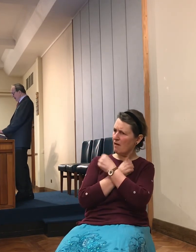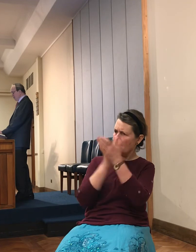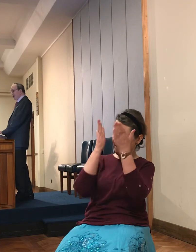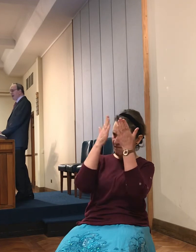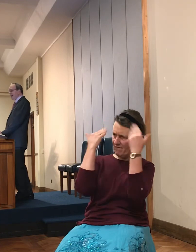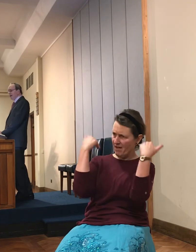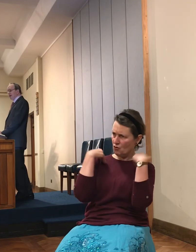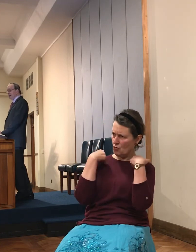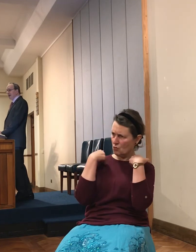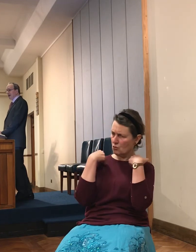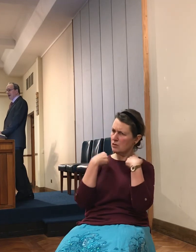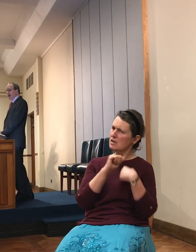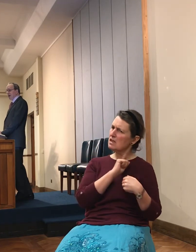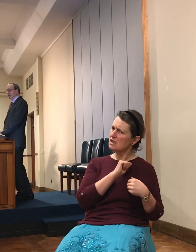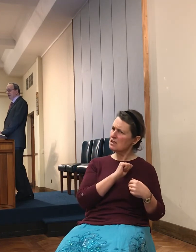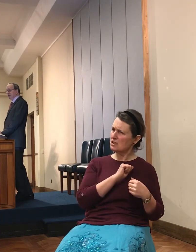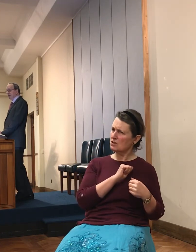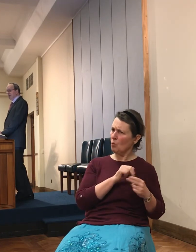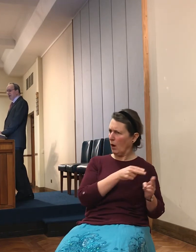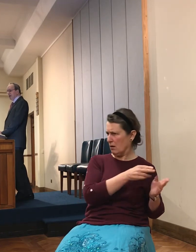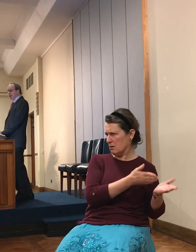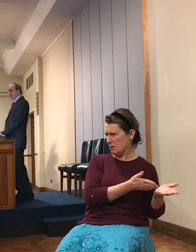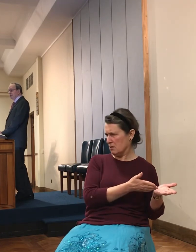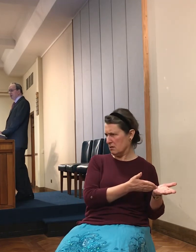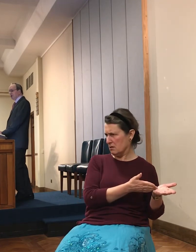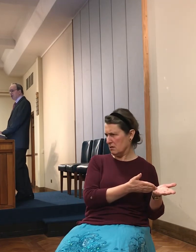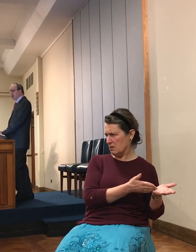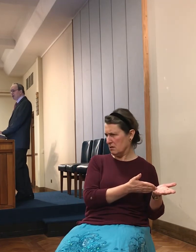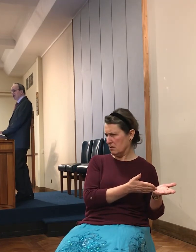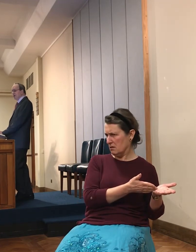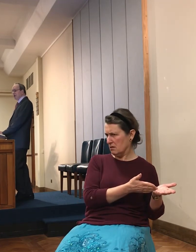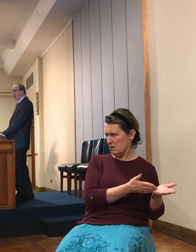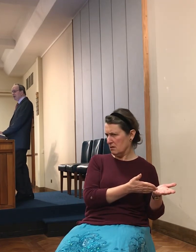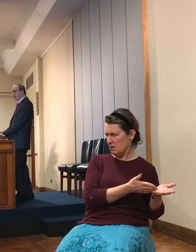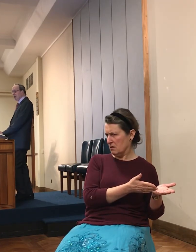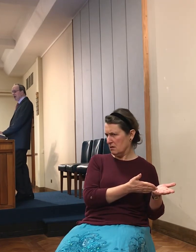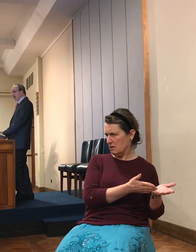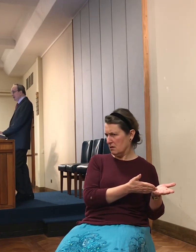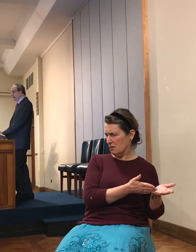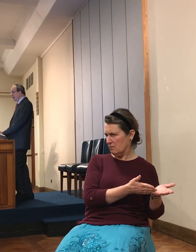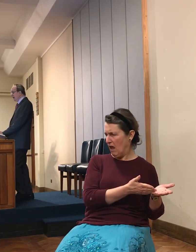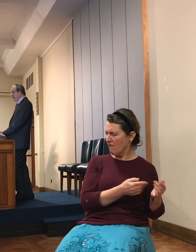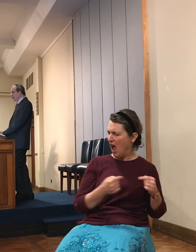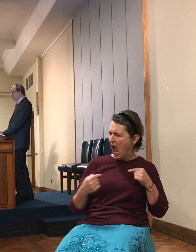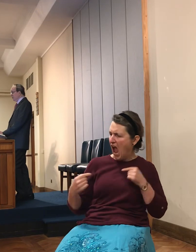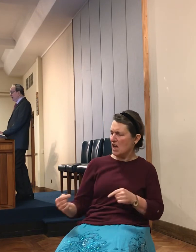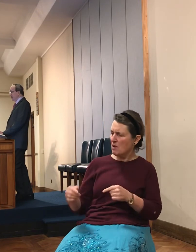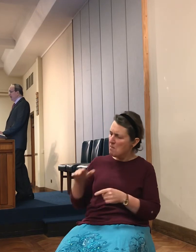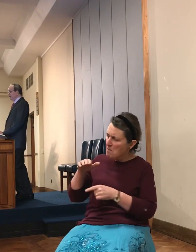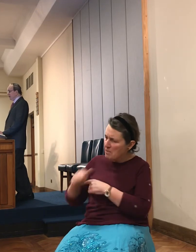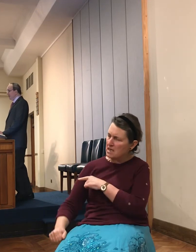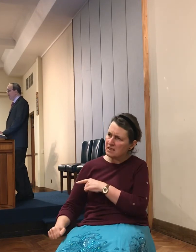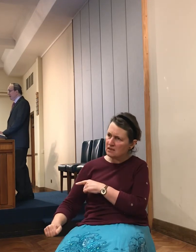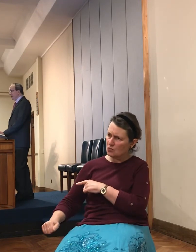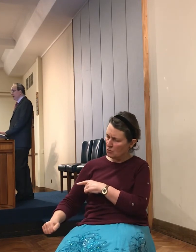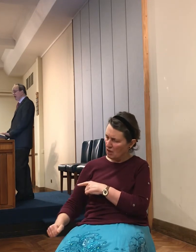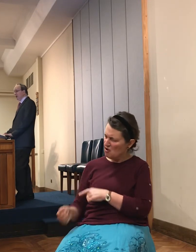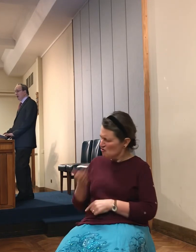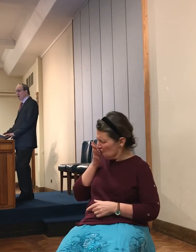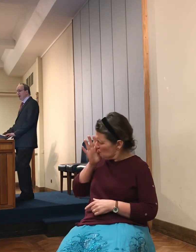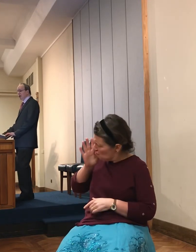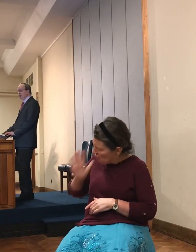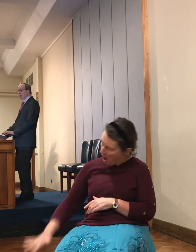been a pagan habit, to put your defeated enemy humiliate him